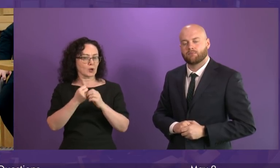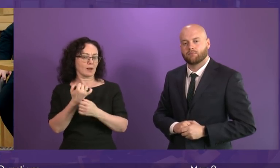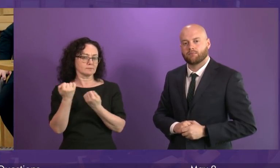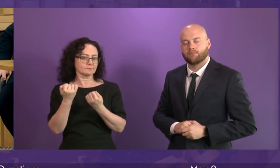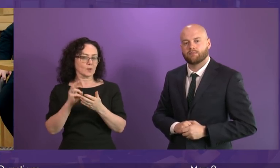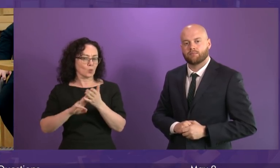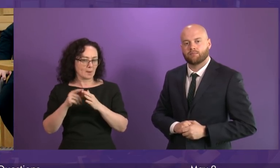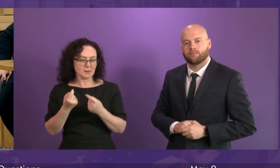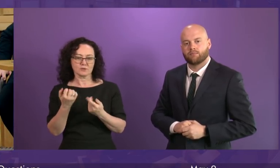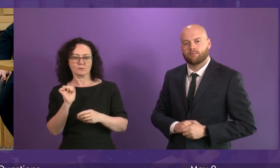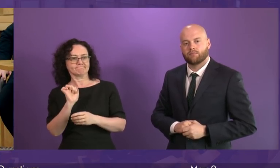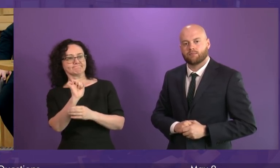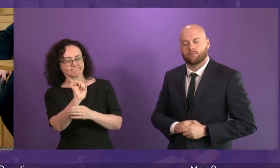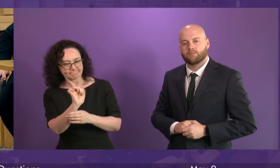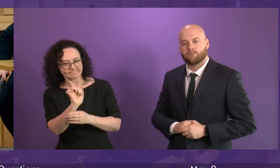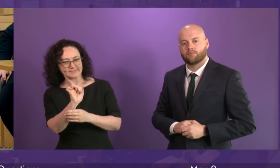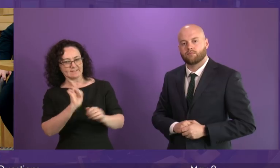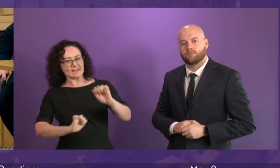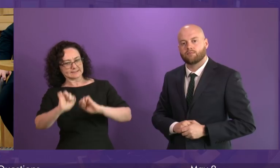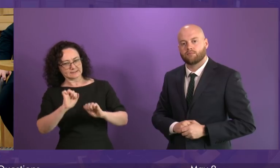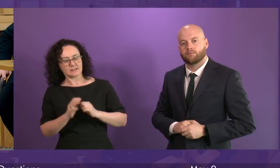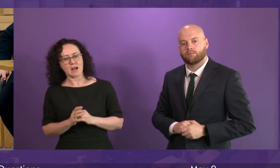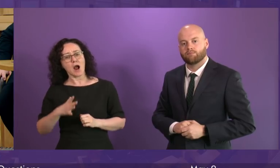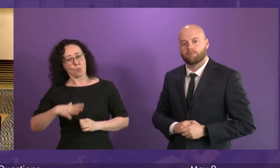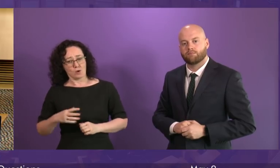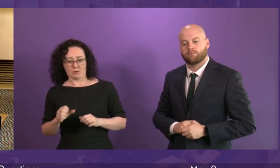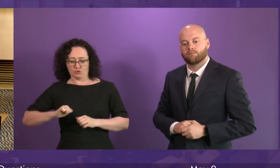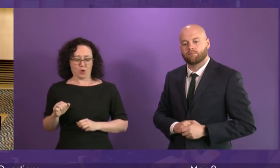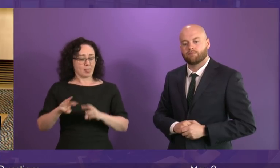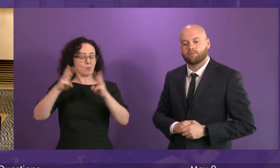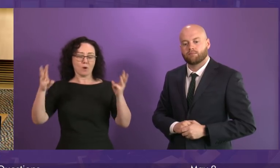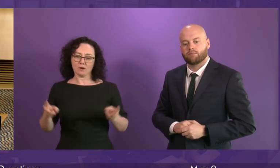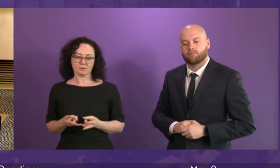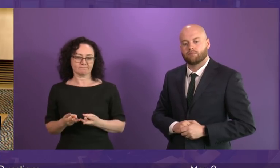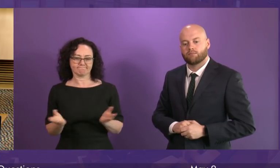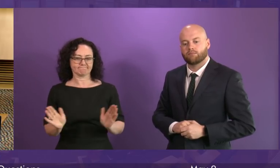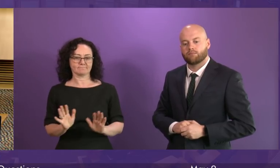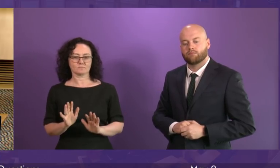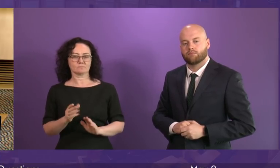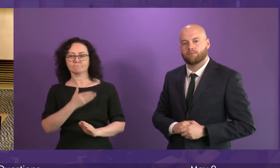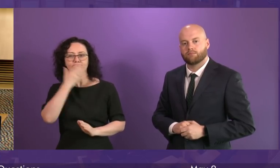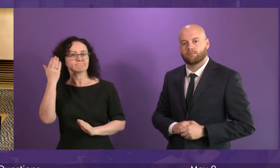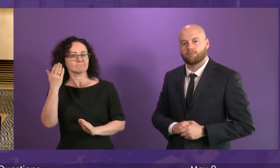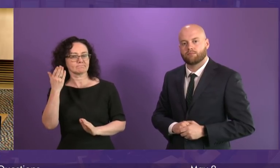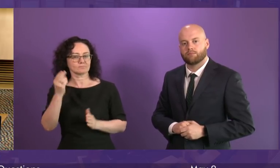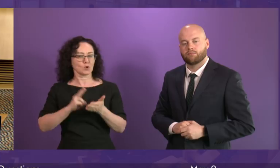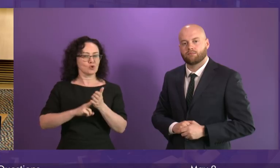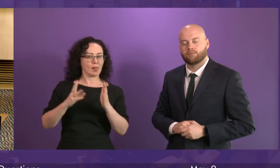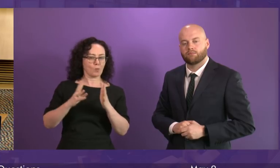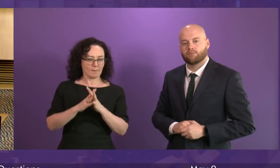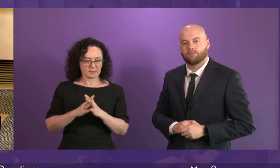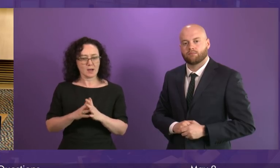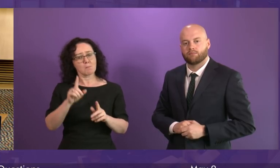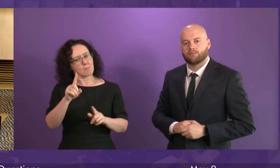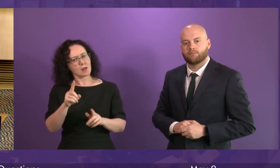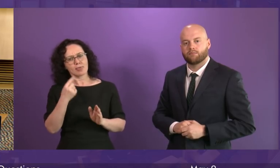nuclear deterrent. I want to see Scotland, and indeed the world, be free of nuclear weapons. But that is no reflection whatsoever on the